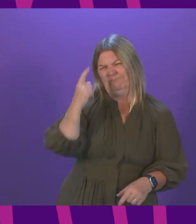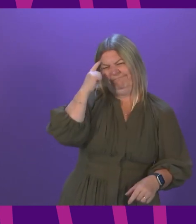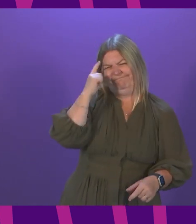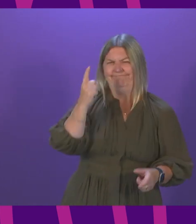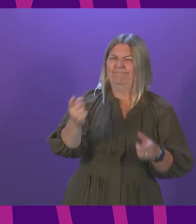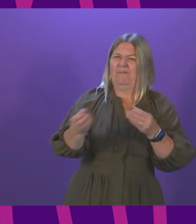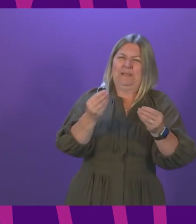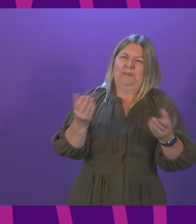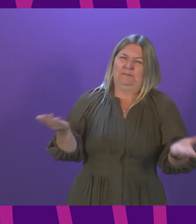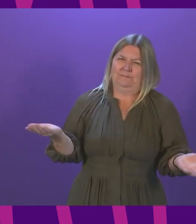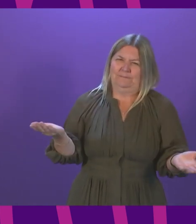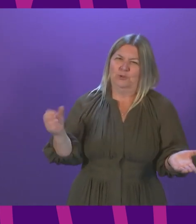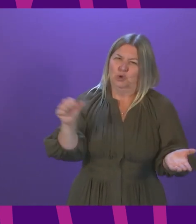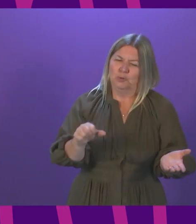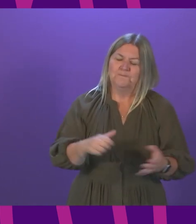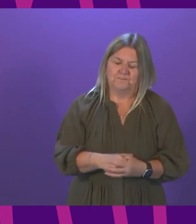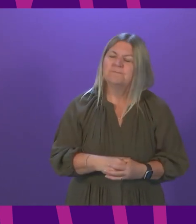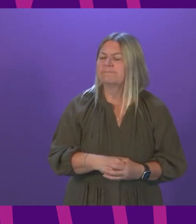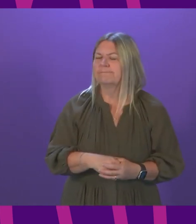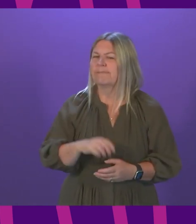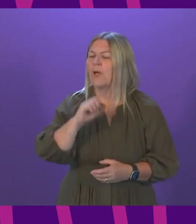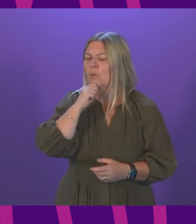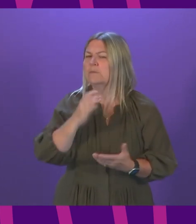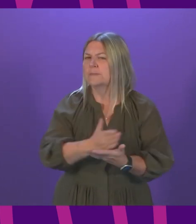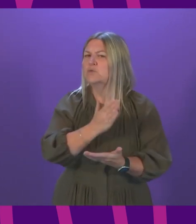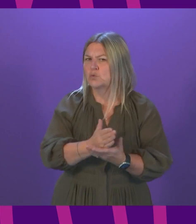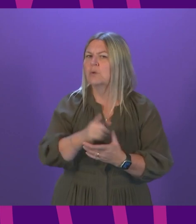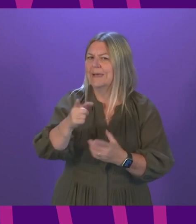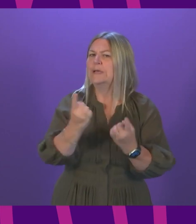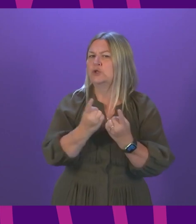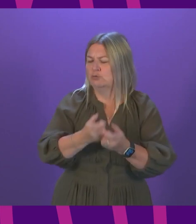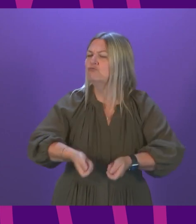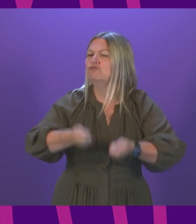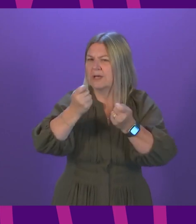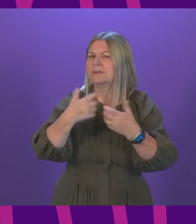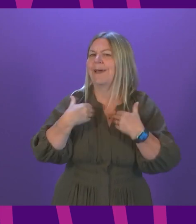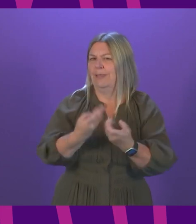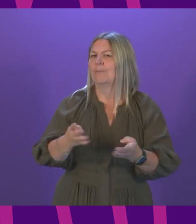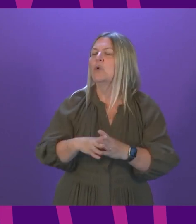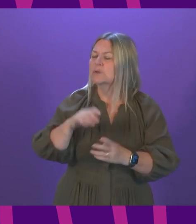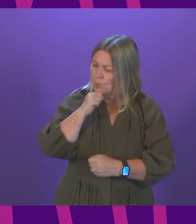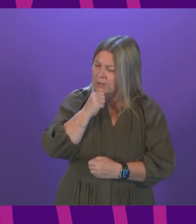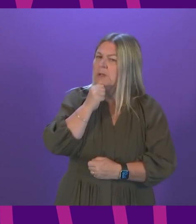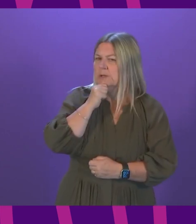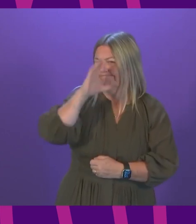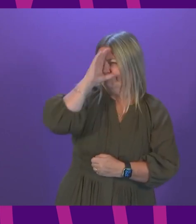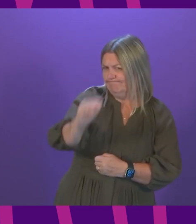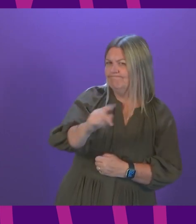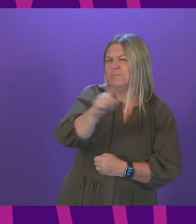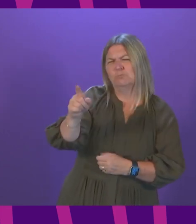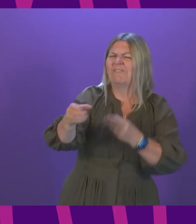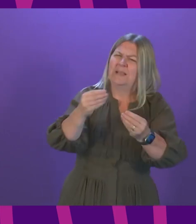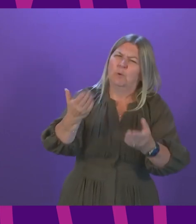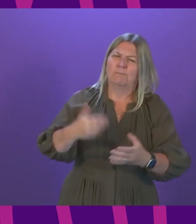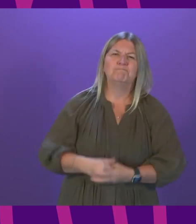in a pragmatic and a sensible way. So I will make sure that this issue is raised with health boards in order that they know that that flexibility should